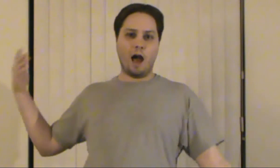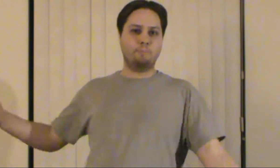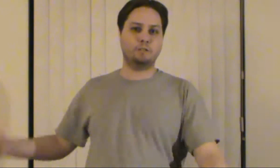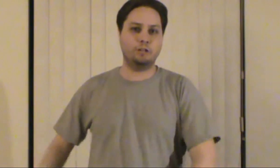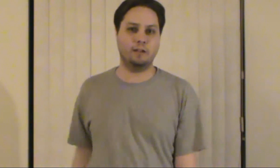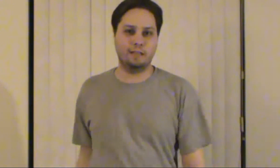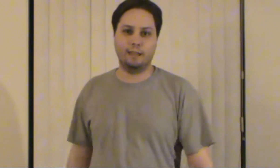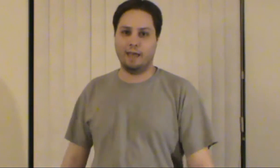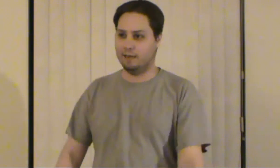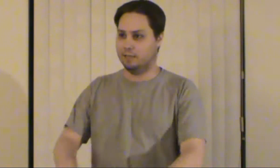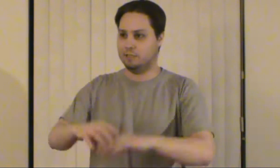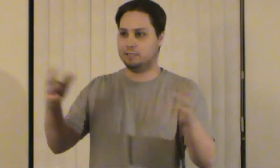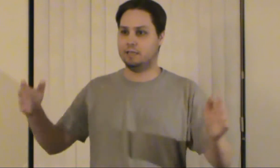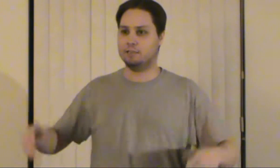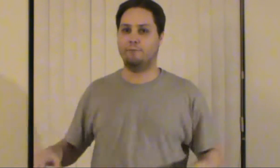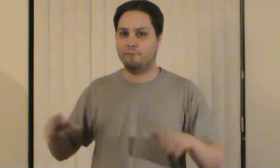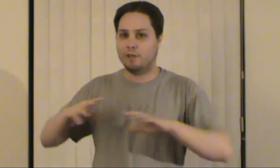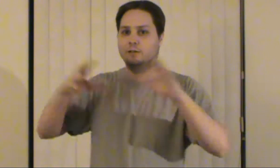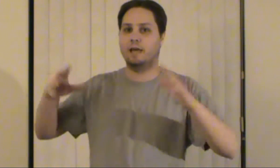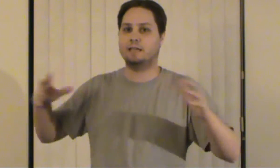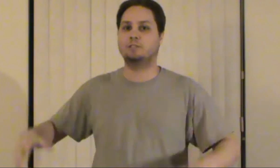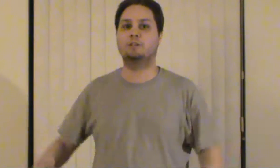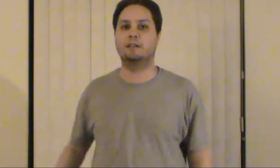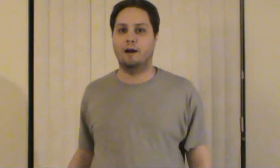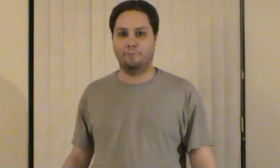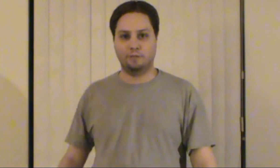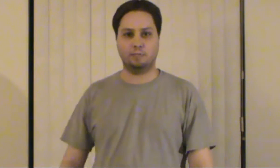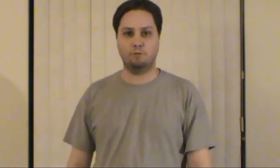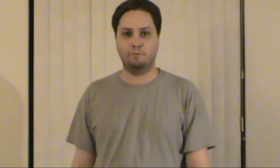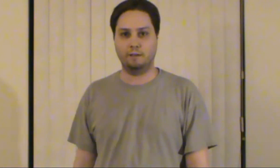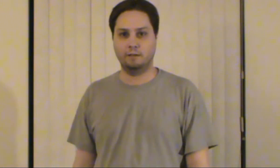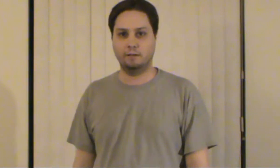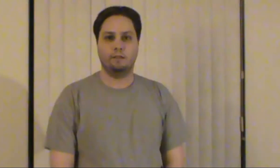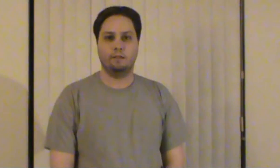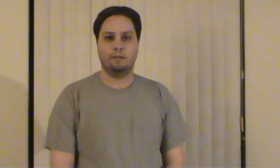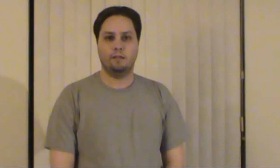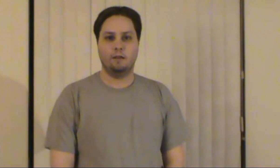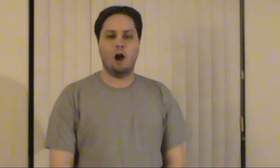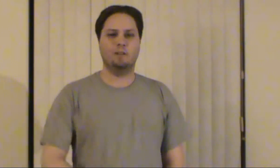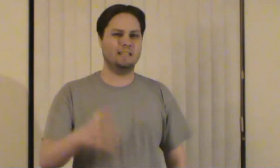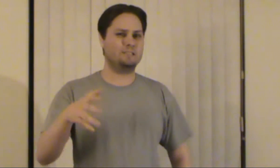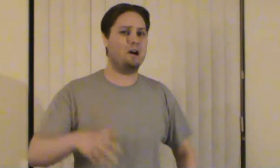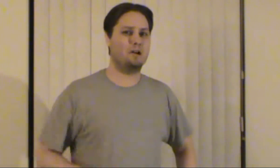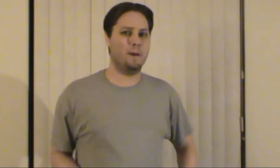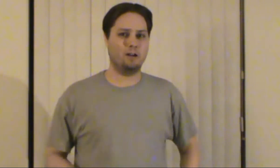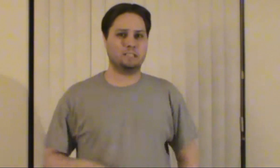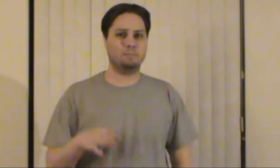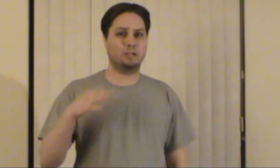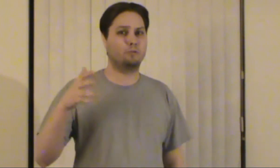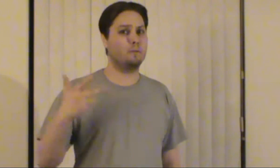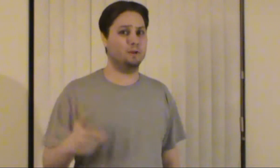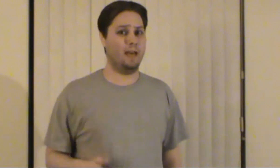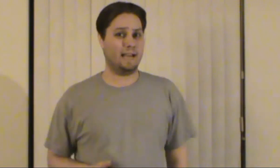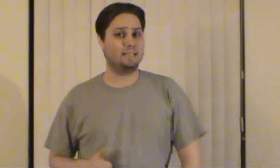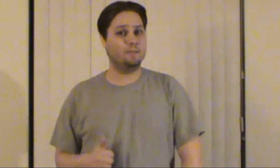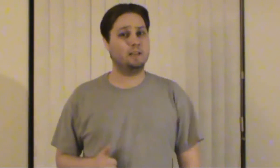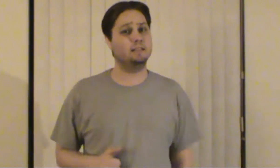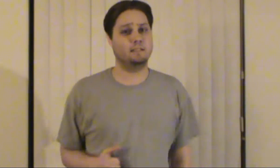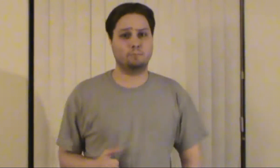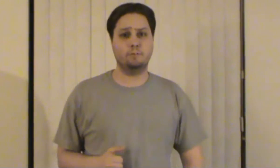opportunity in that and it just doesn't feel like it's good enough in this movie oh and let's talk about some of the criminal activity in this